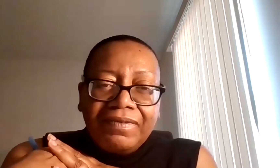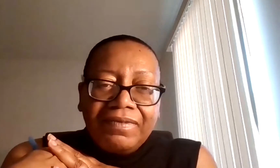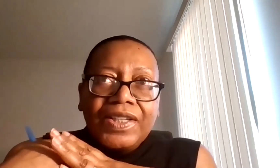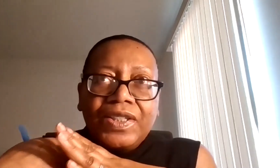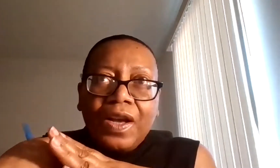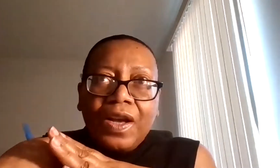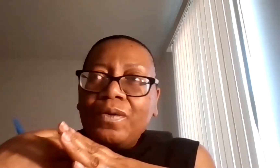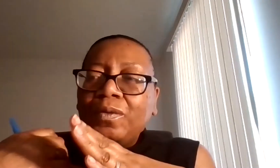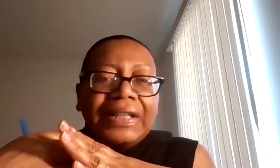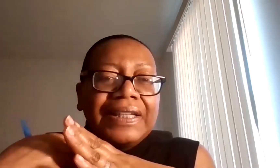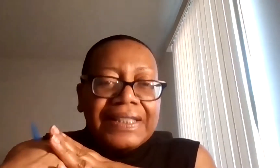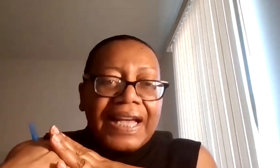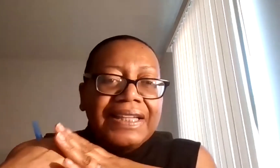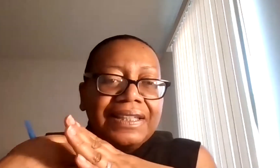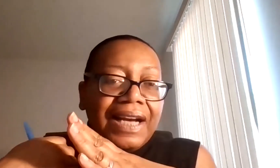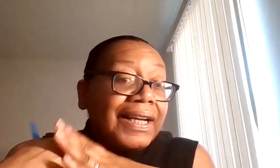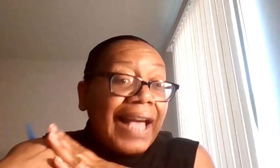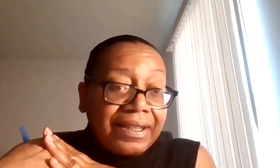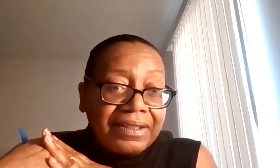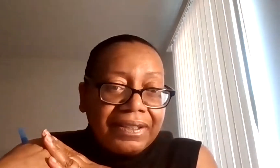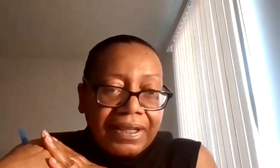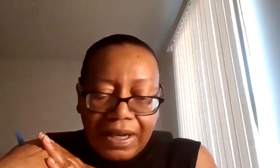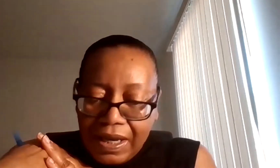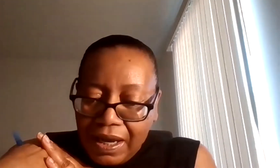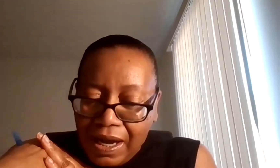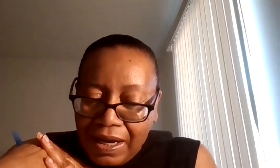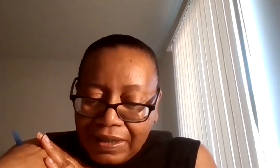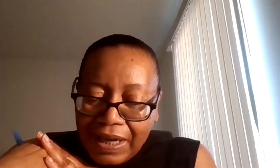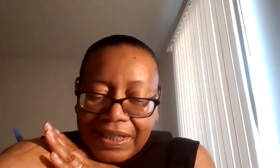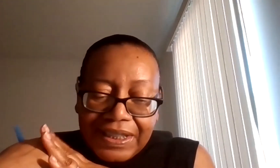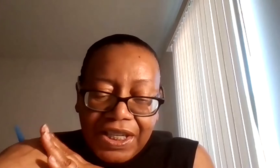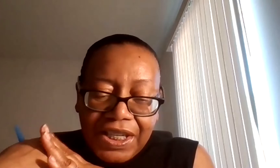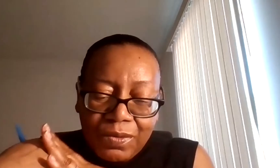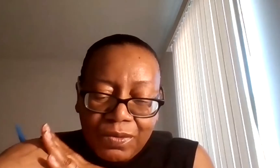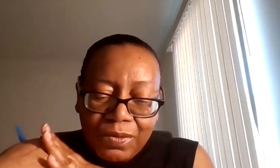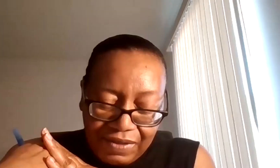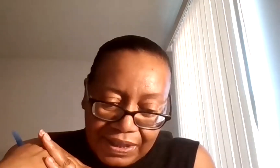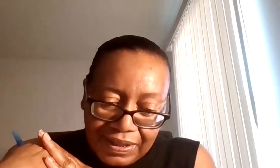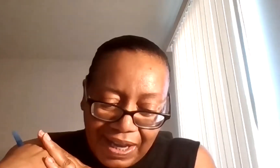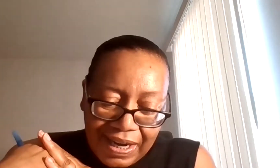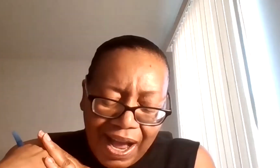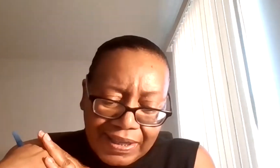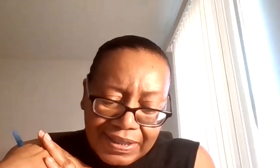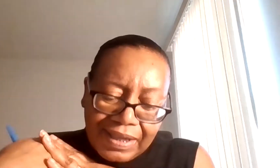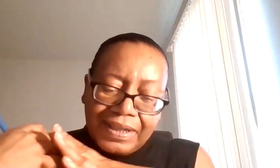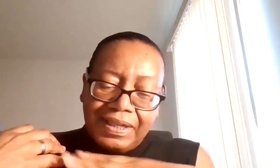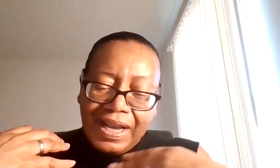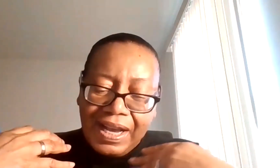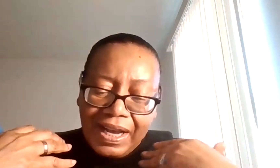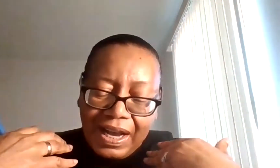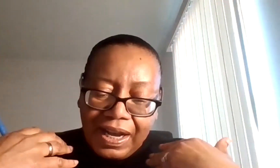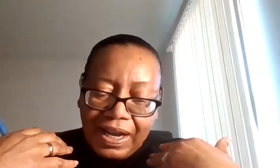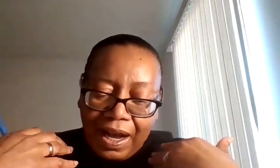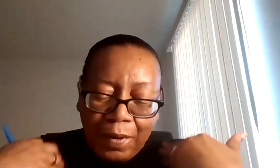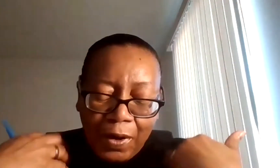so quickly said again, uh, a continuation of this. And I saw,